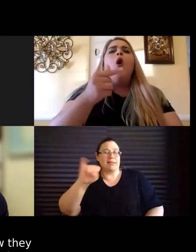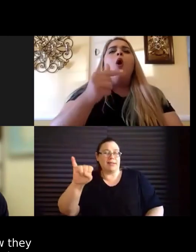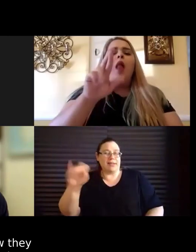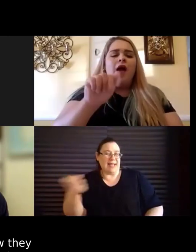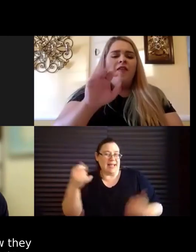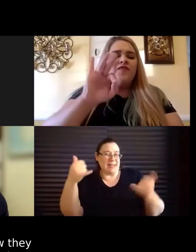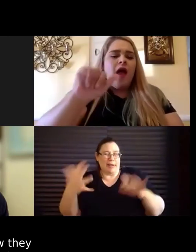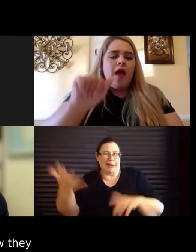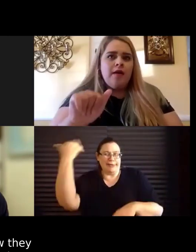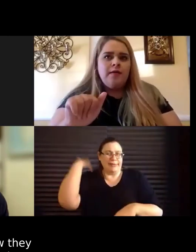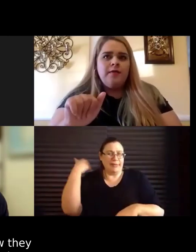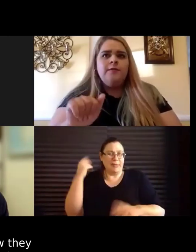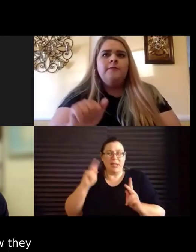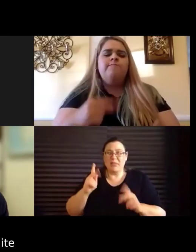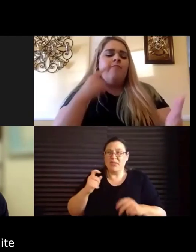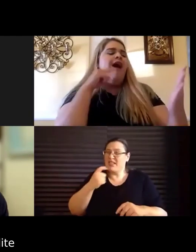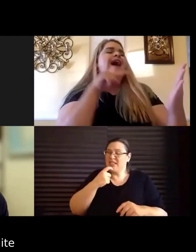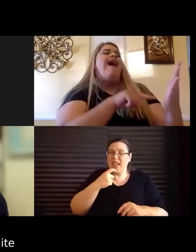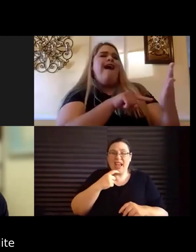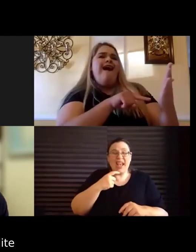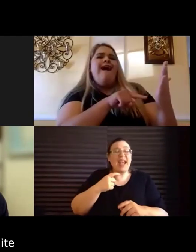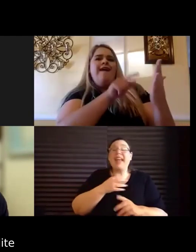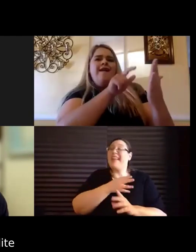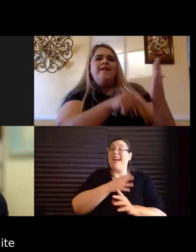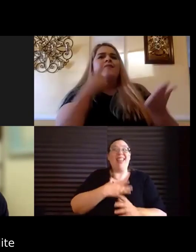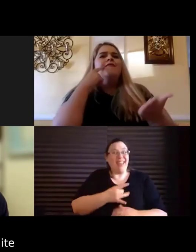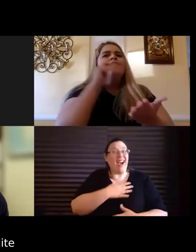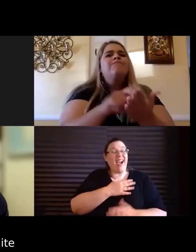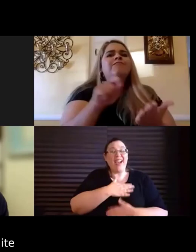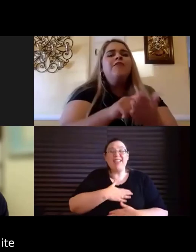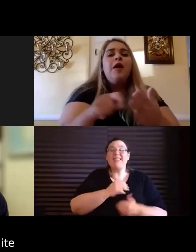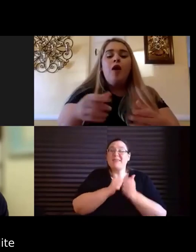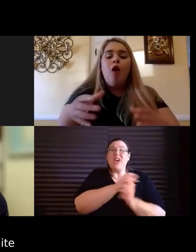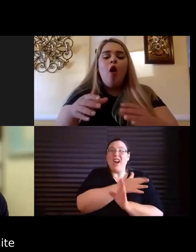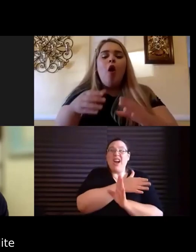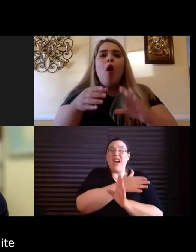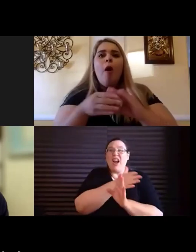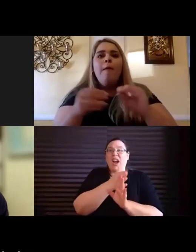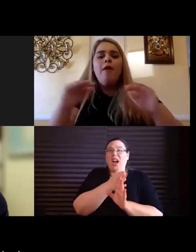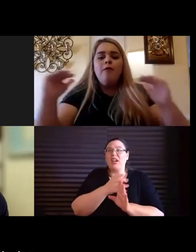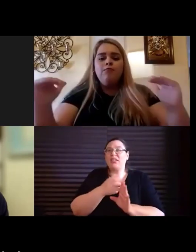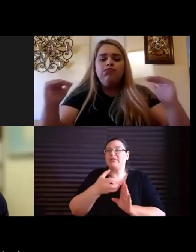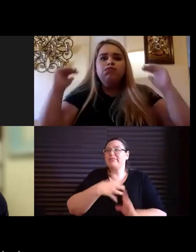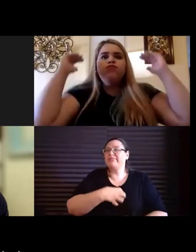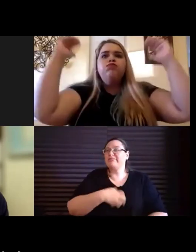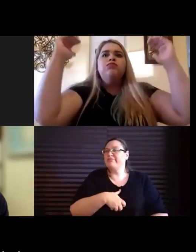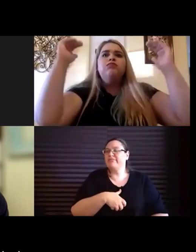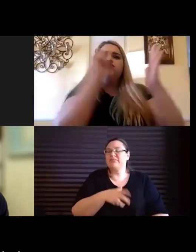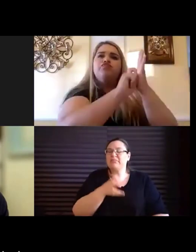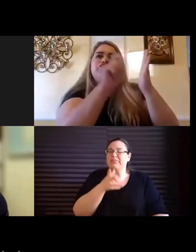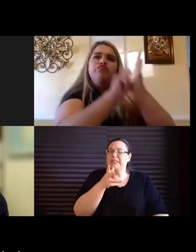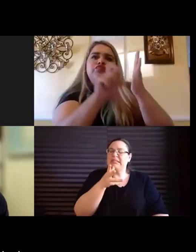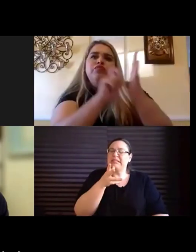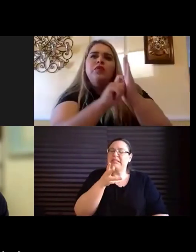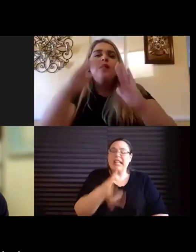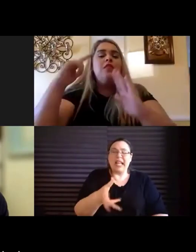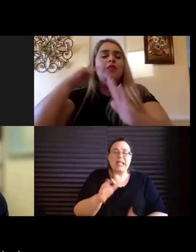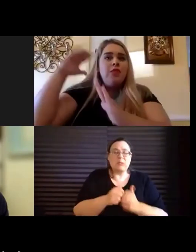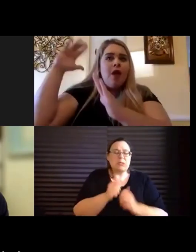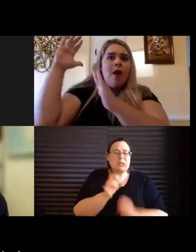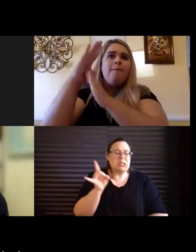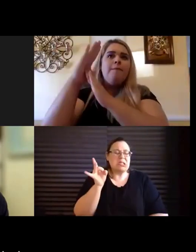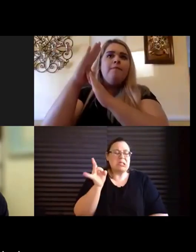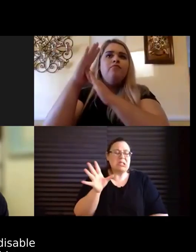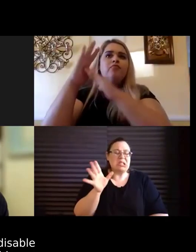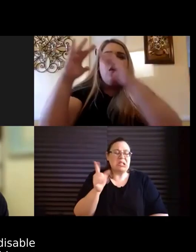got turned off to sports at a certain point, they played at an elite level, and they came to hate what they were doing. And